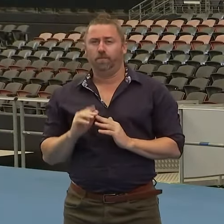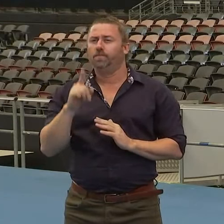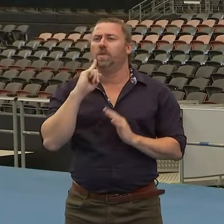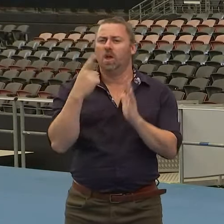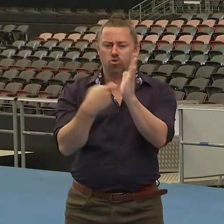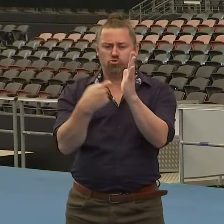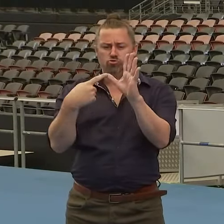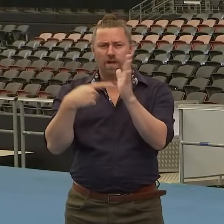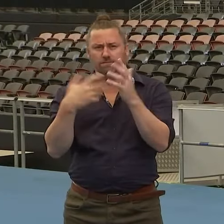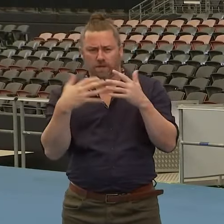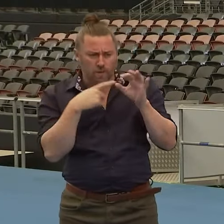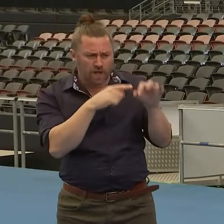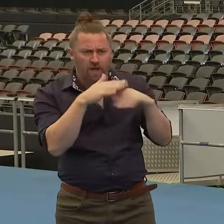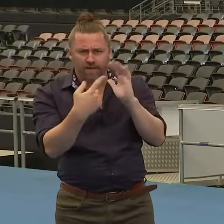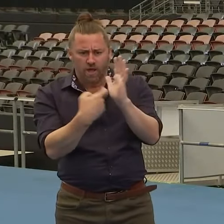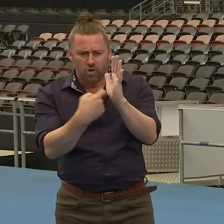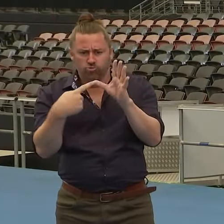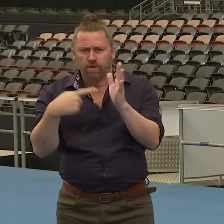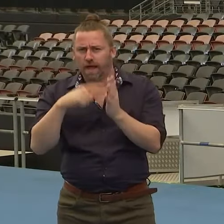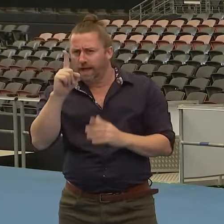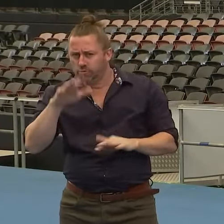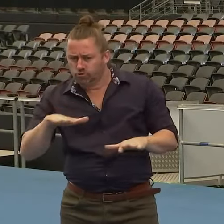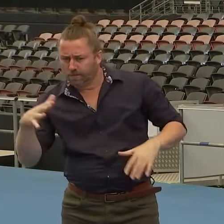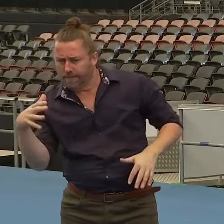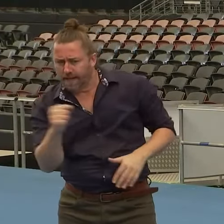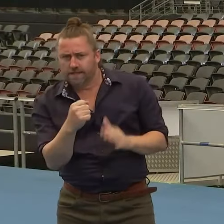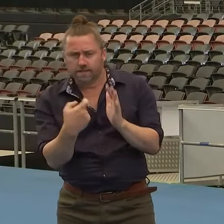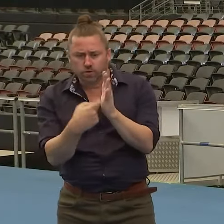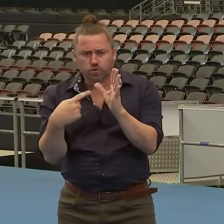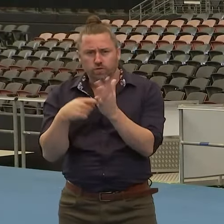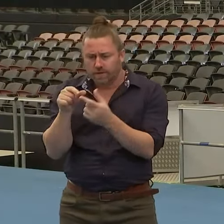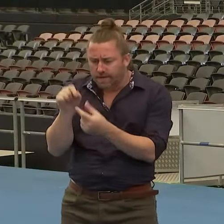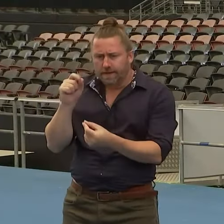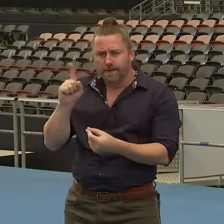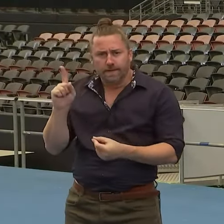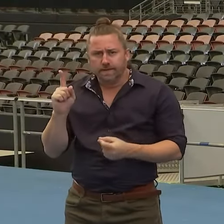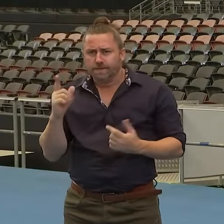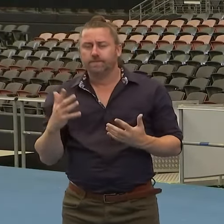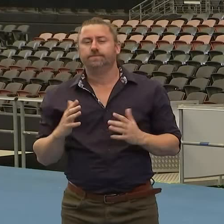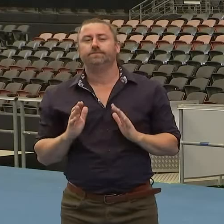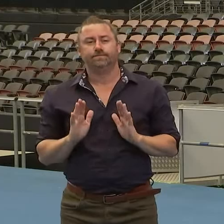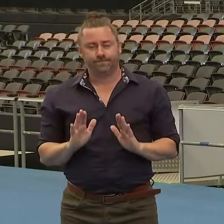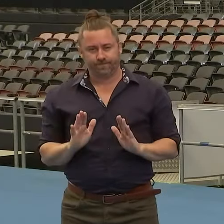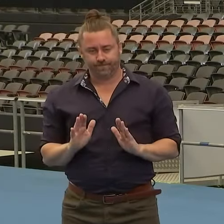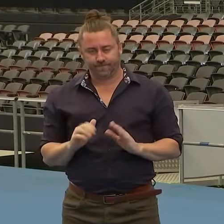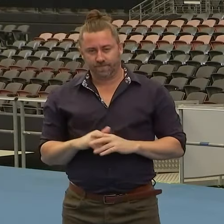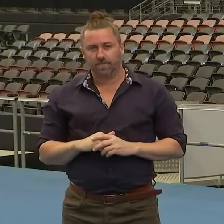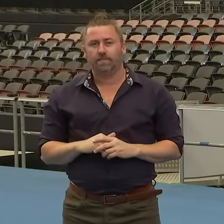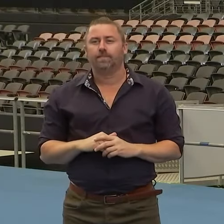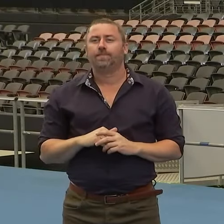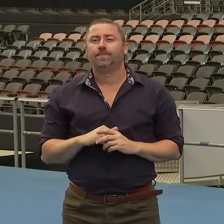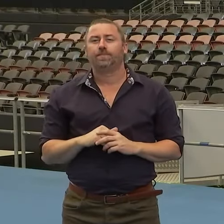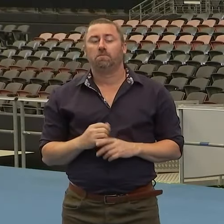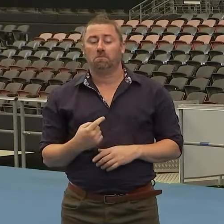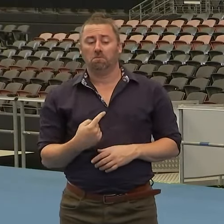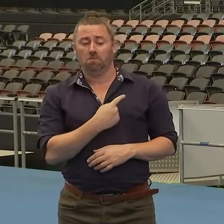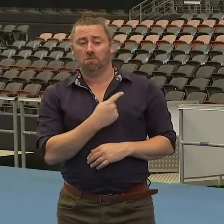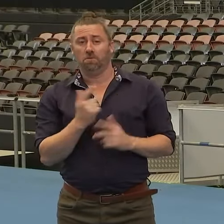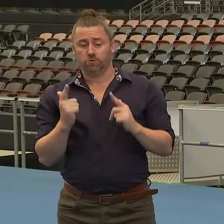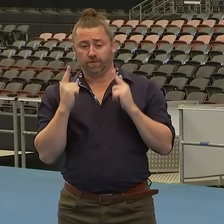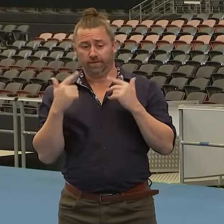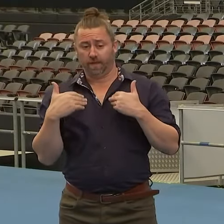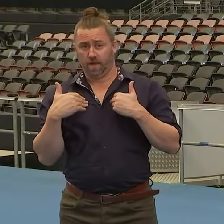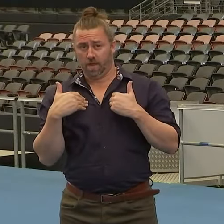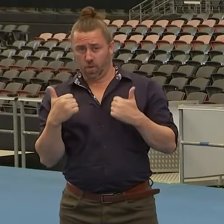tests, I just want to let you know how that will work. So that's the rats. Now there is no health advice by the chief health